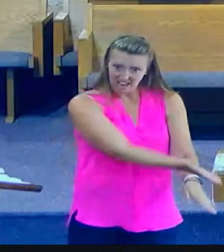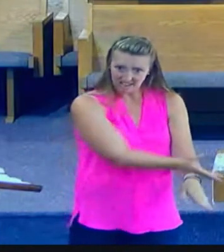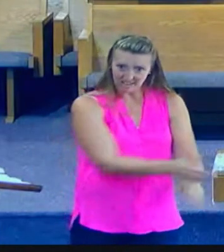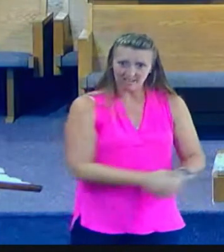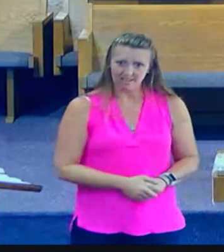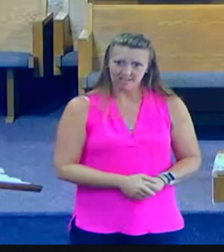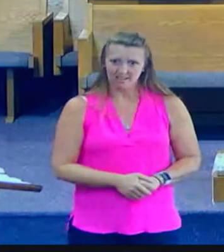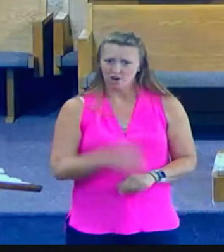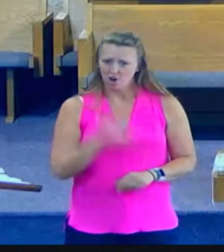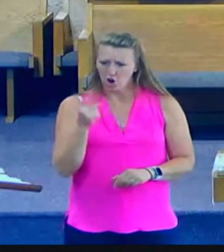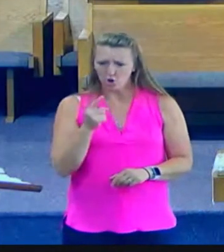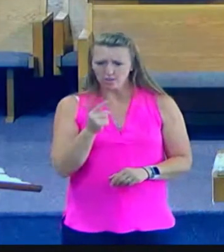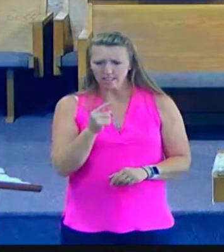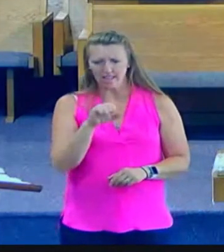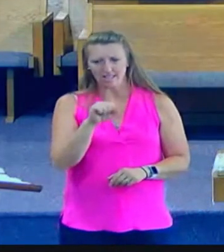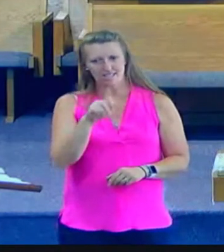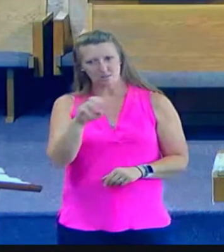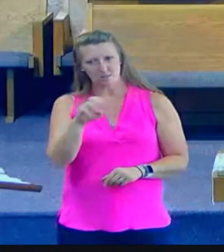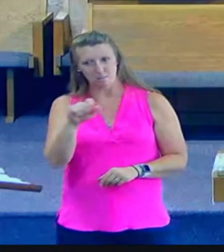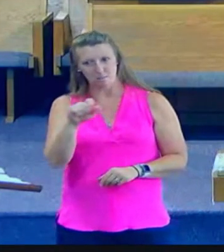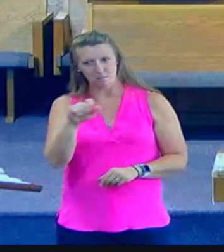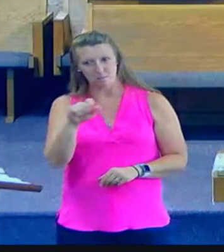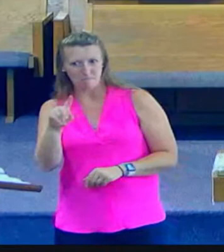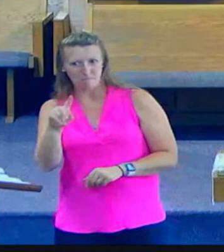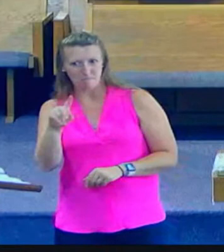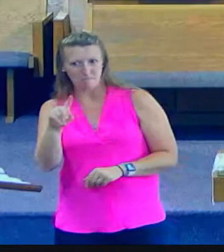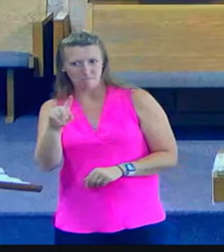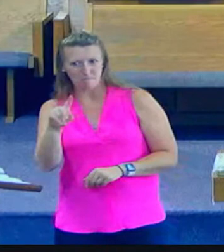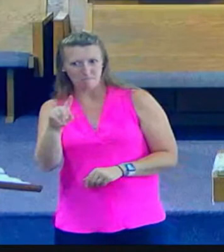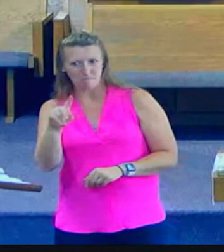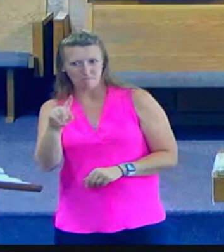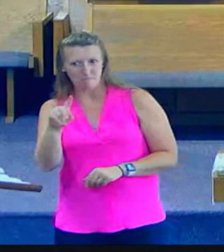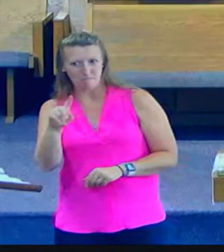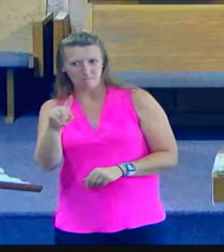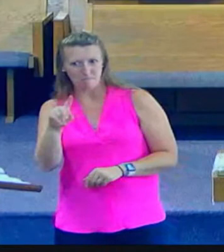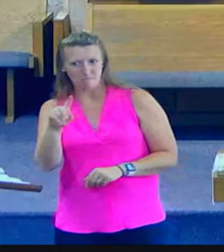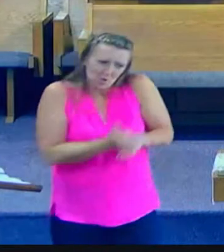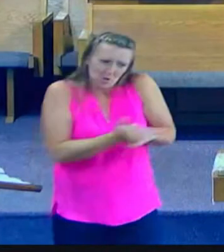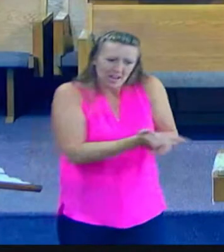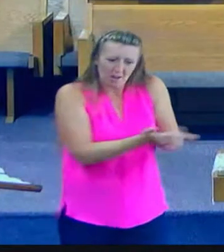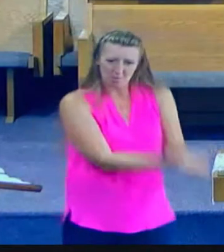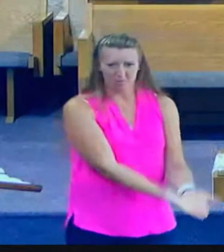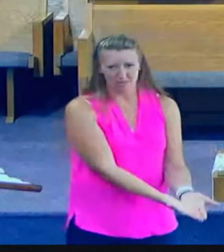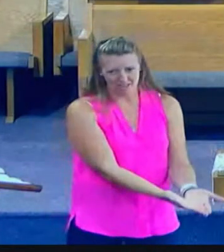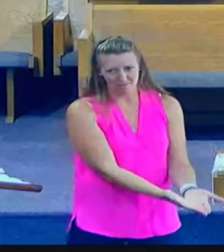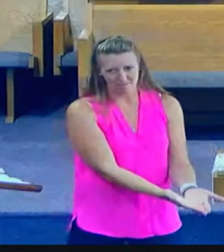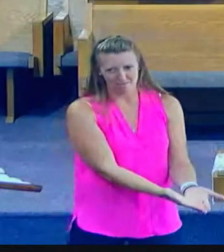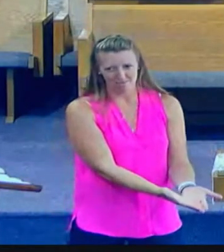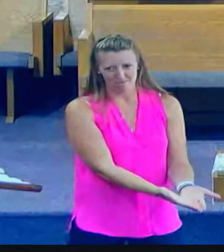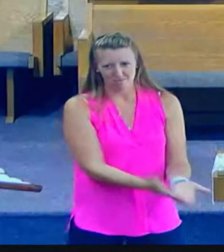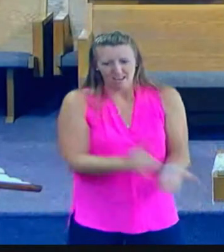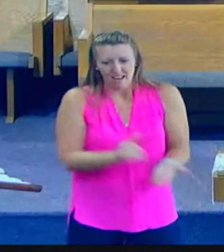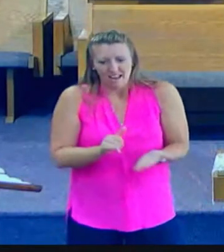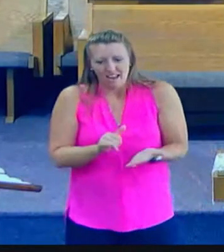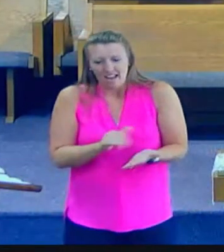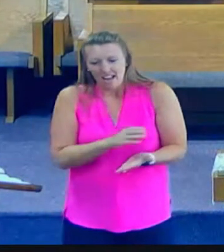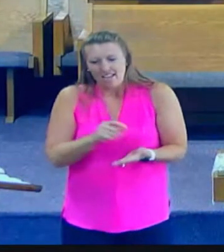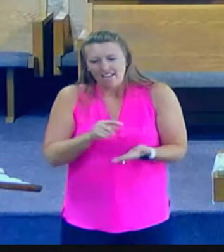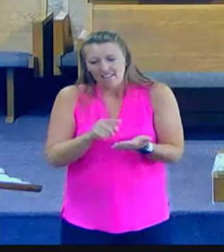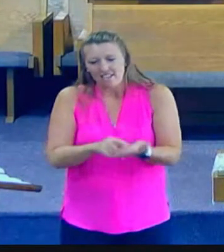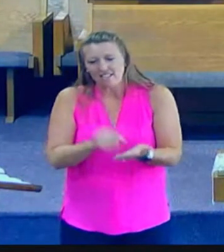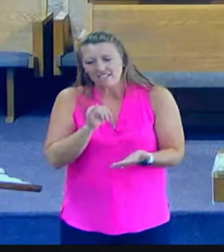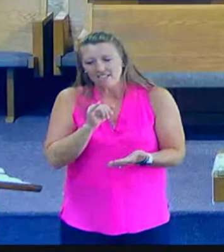What we have before us today, in this account, is Jesus showing himself